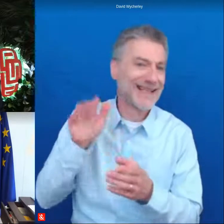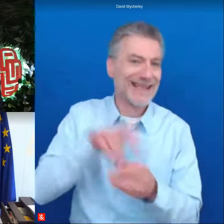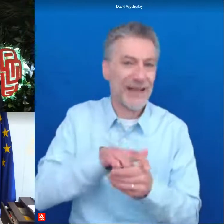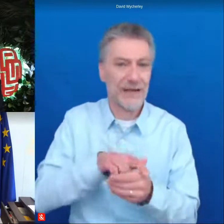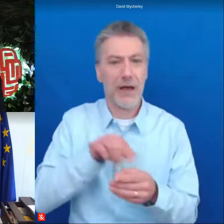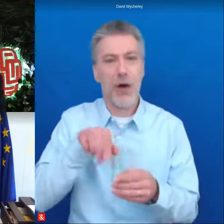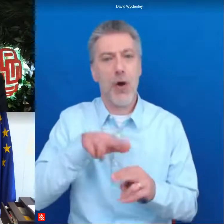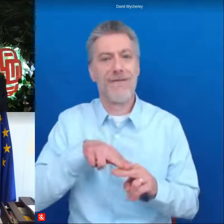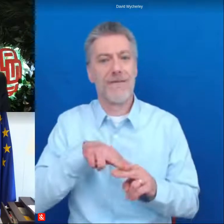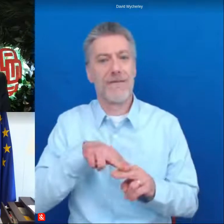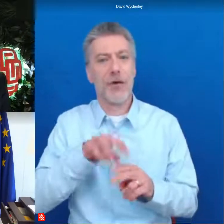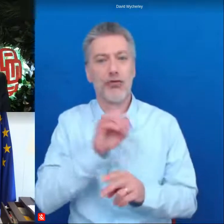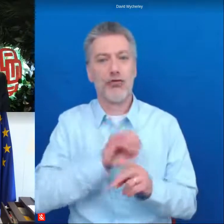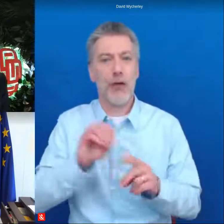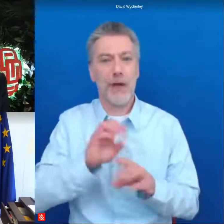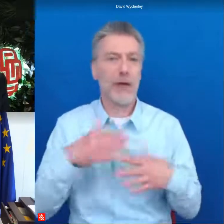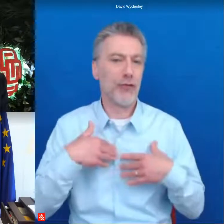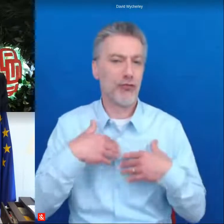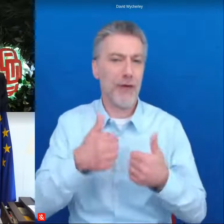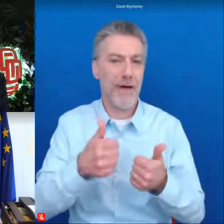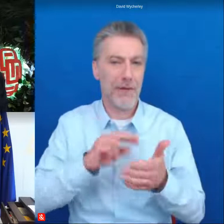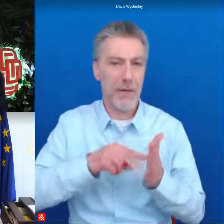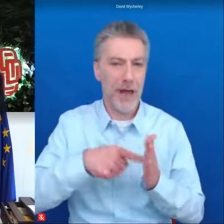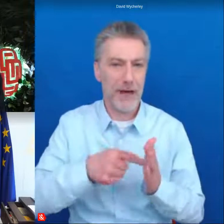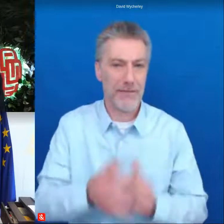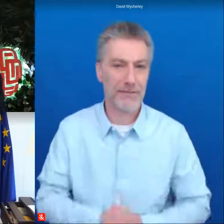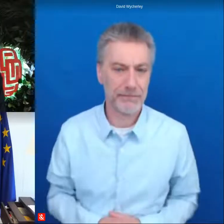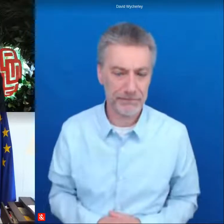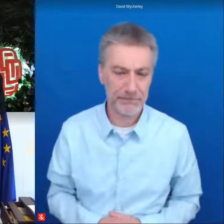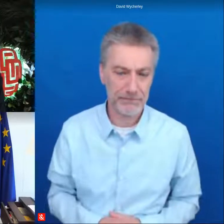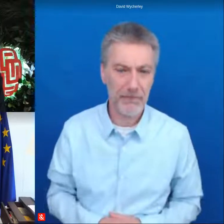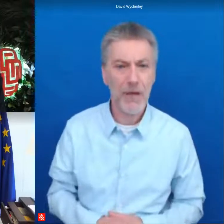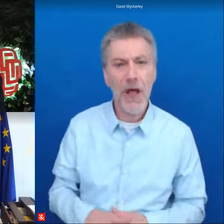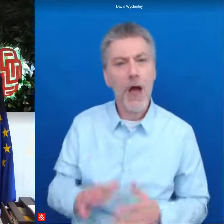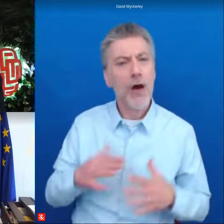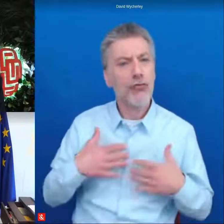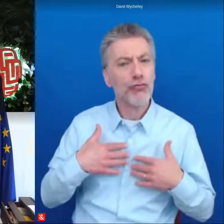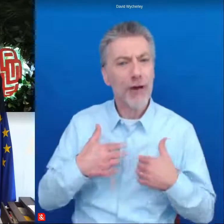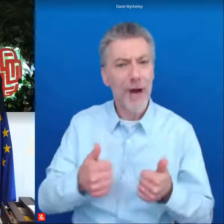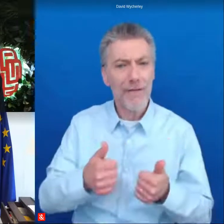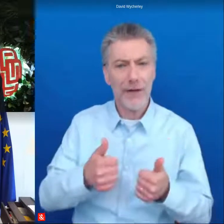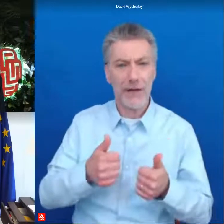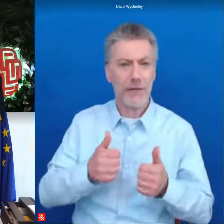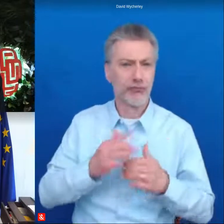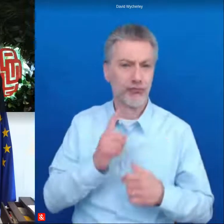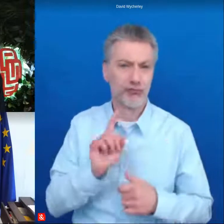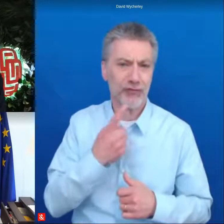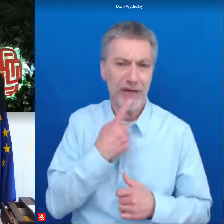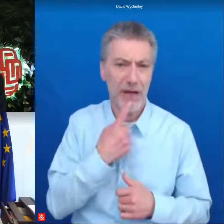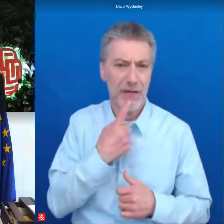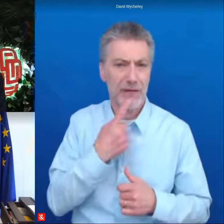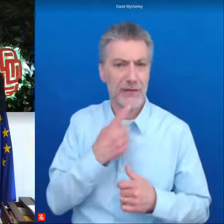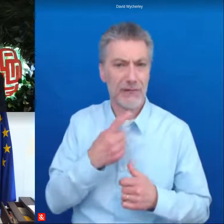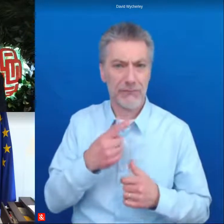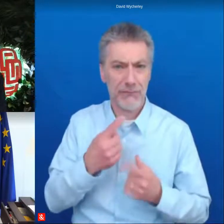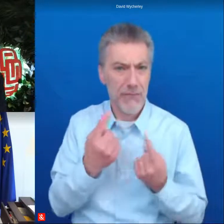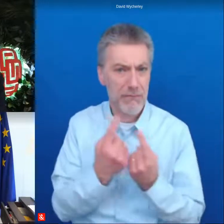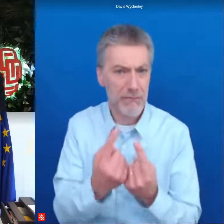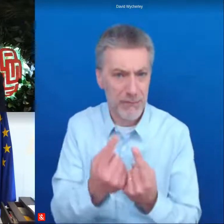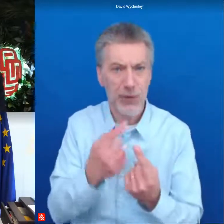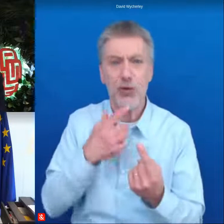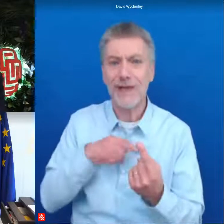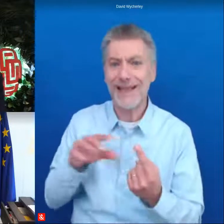i recall that the recovery and resilience facility has economic social and territorial cohesion